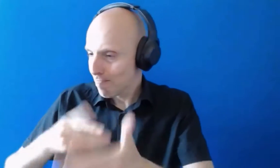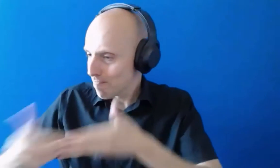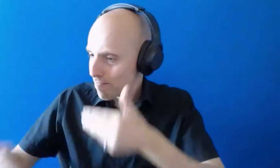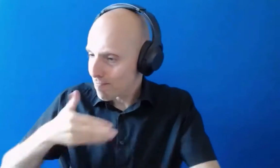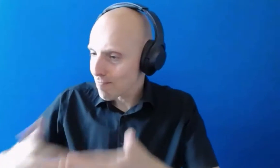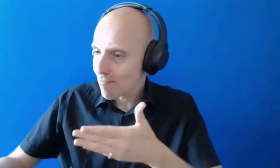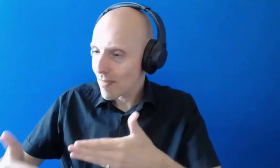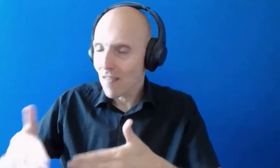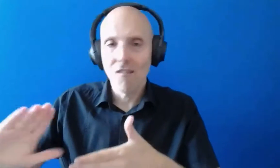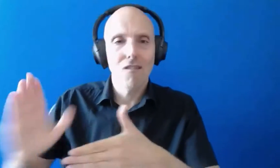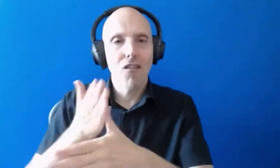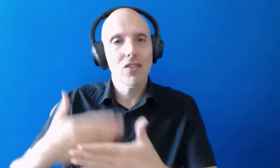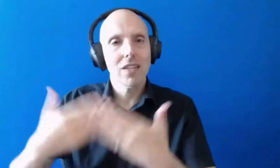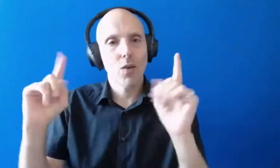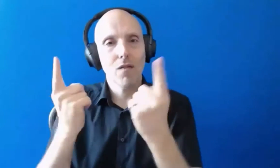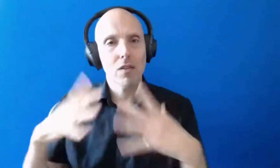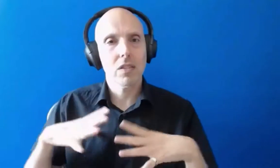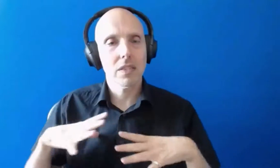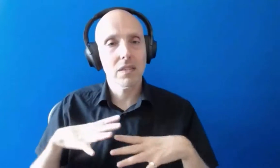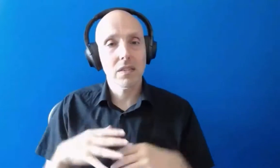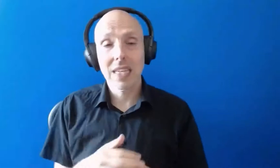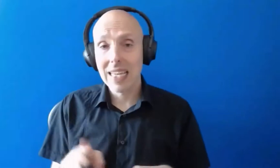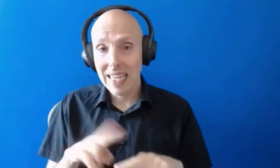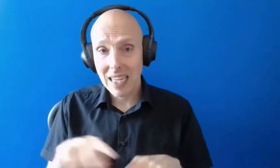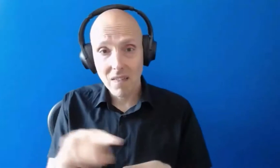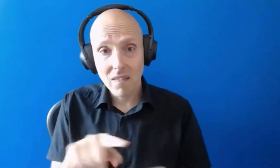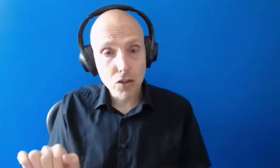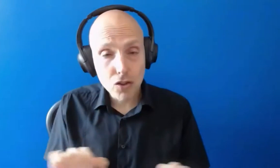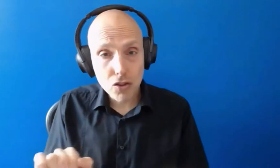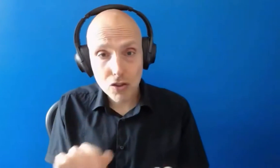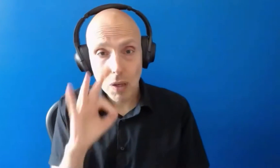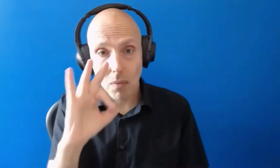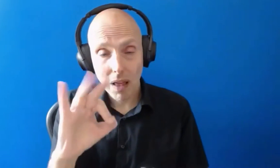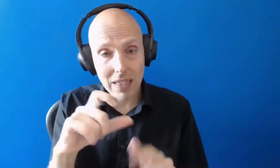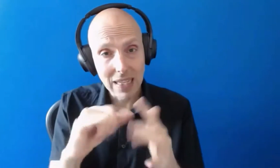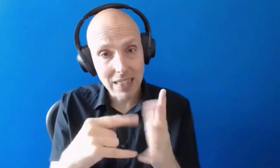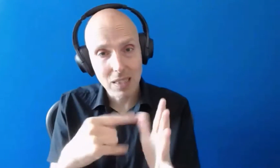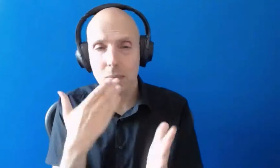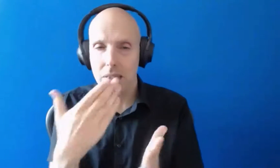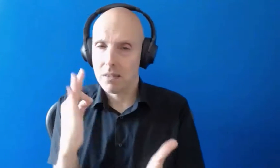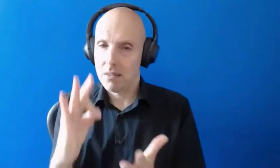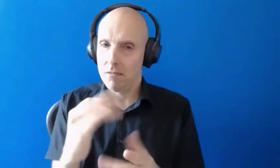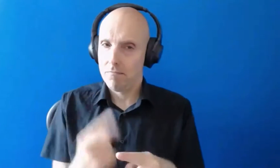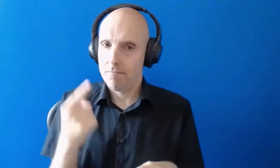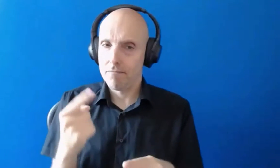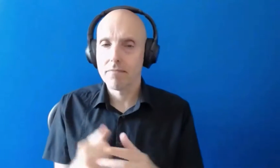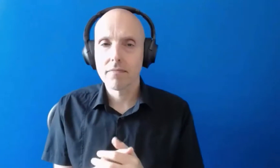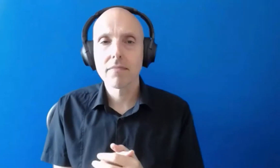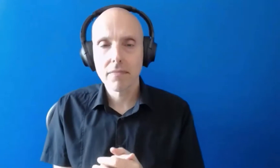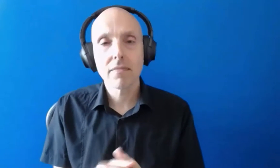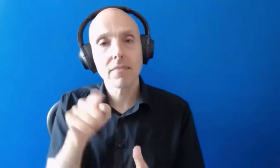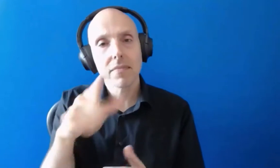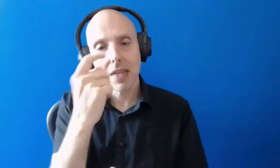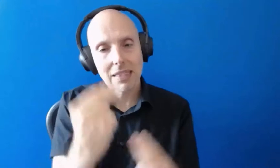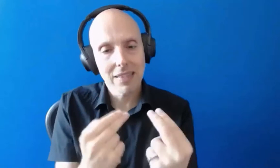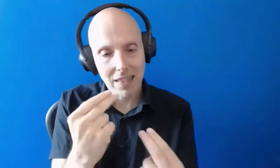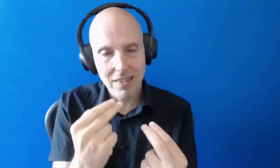at university so if you haven't already applied and i'd encourage you to get your application in we'll be able to assess it and then you'll